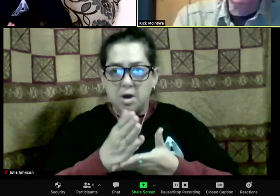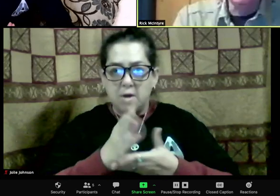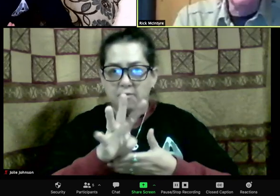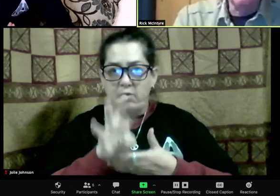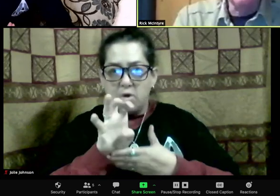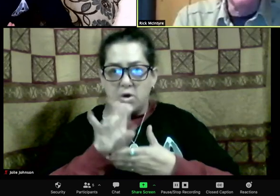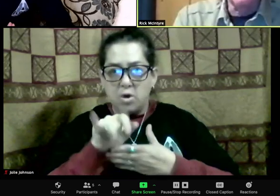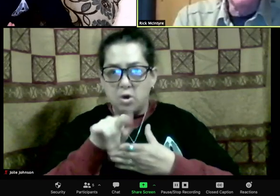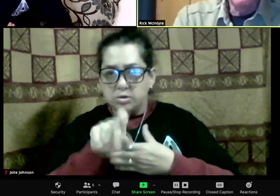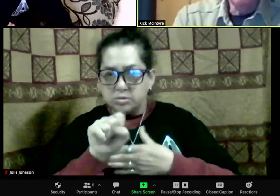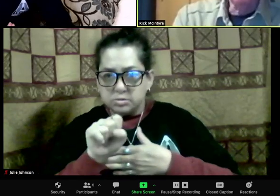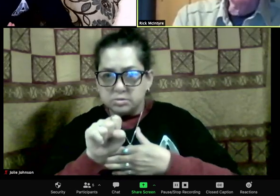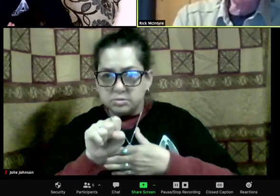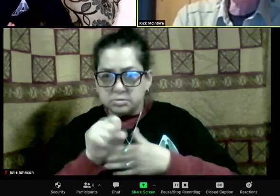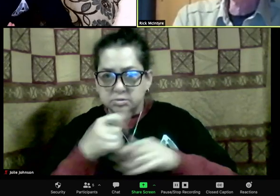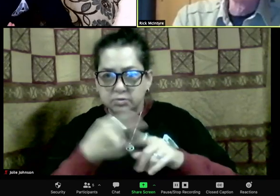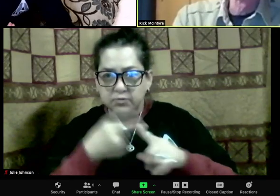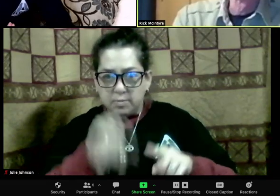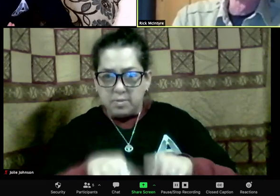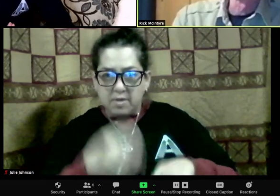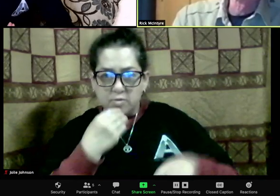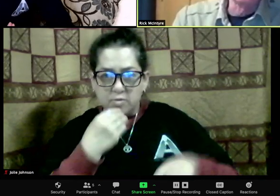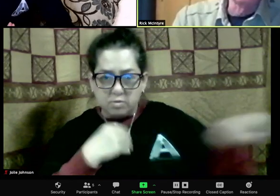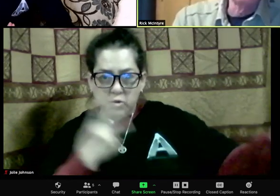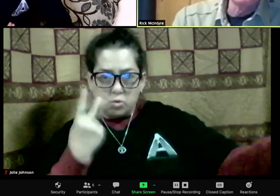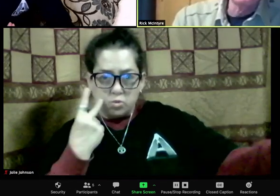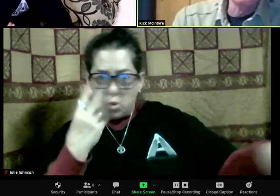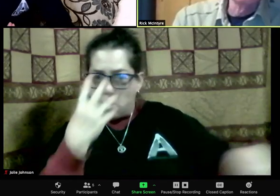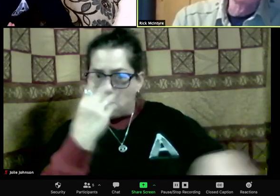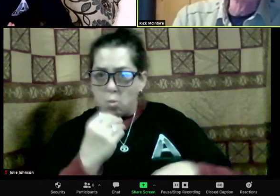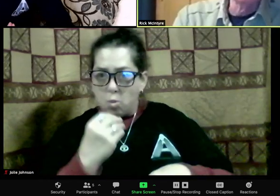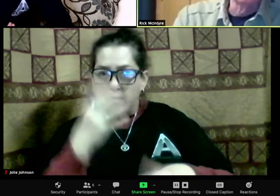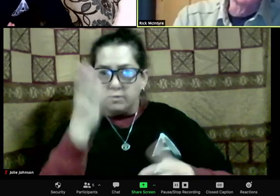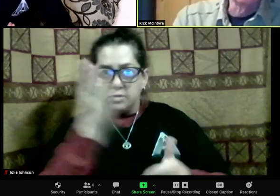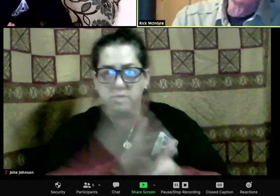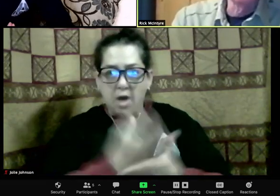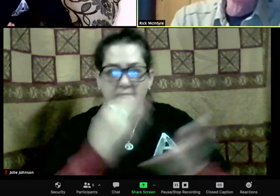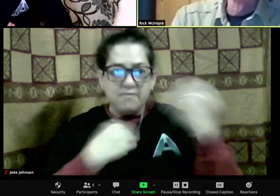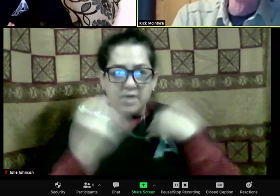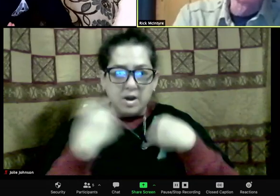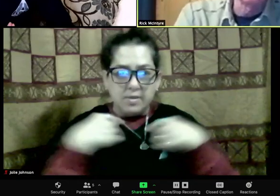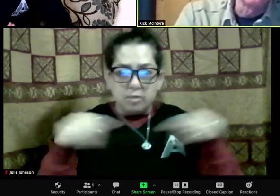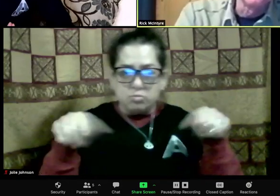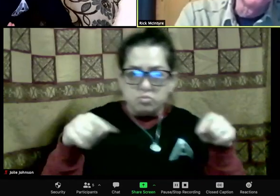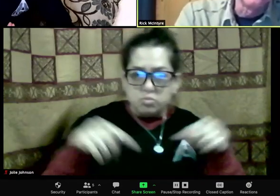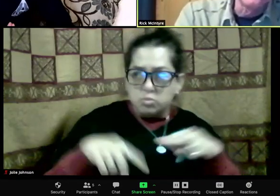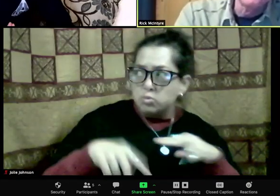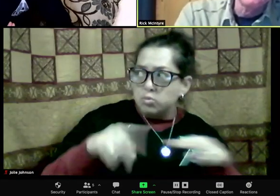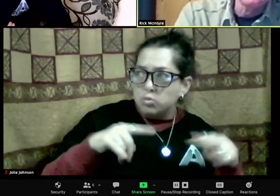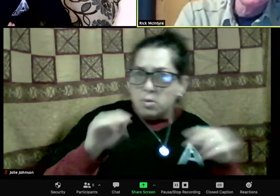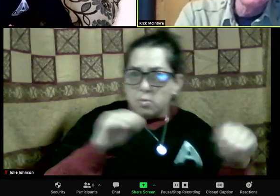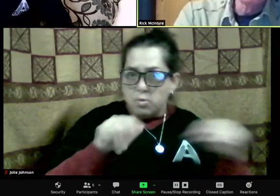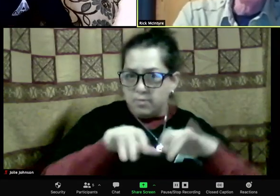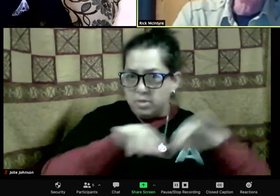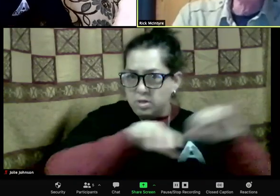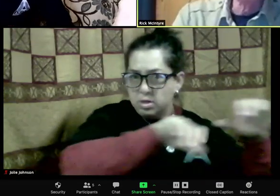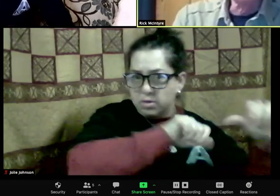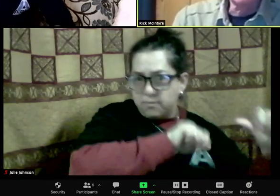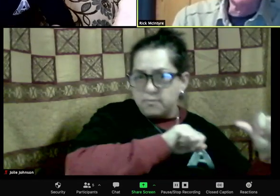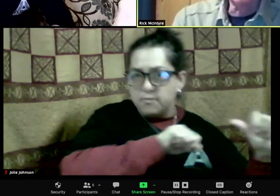there's an additional requirement. You cannot be so close that you're changing their behavior.